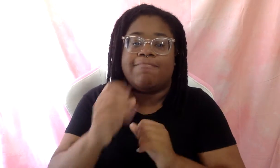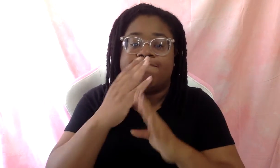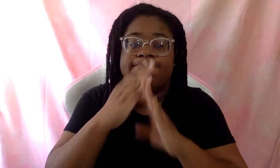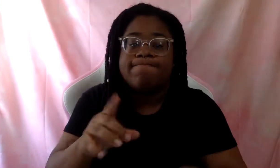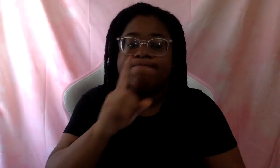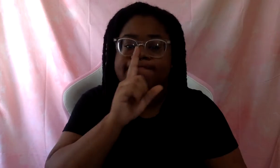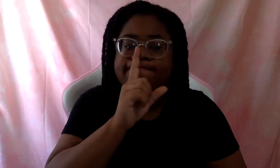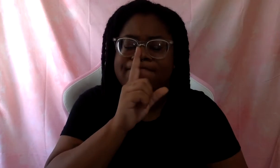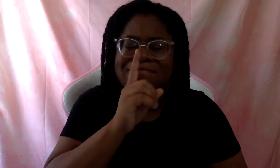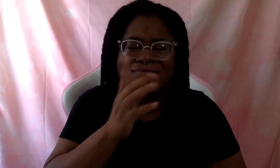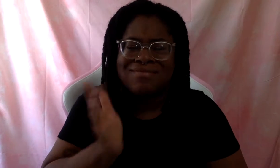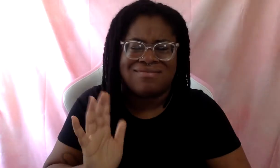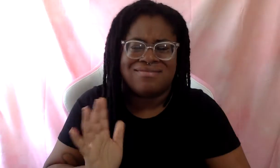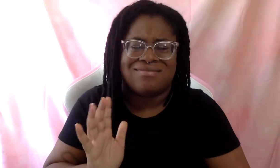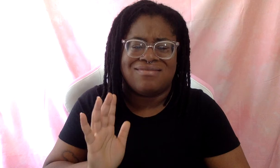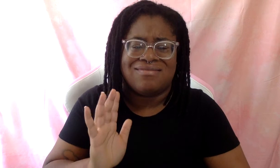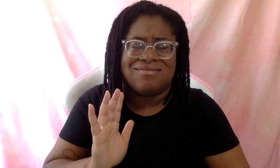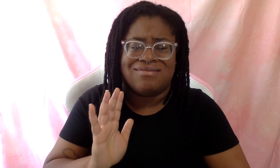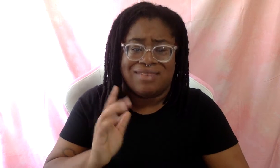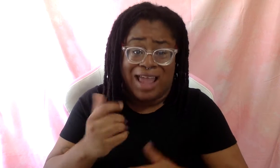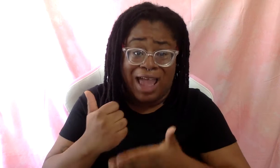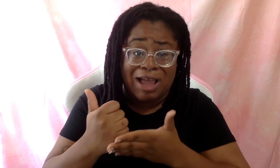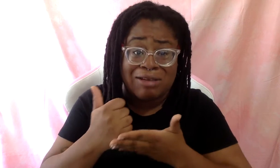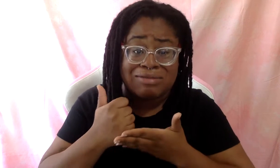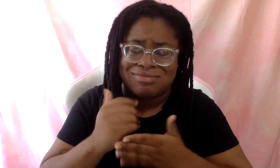quiet also got me nowhere. Um,